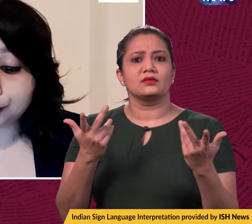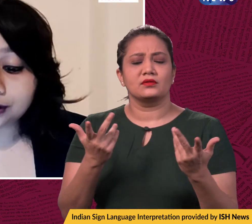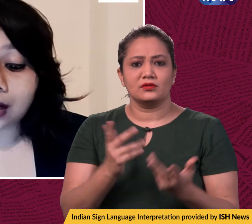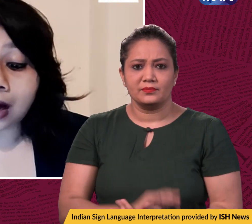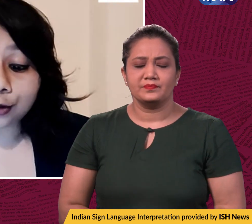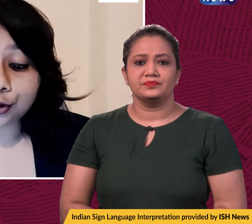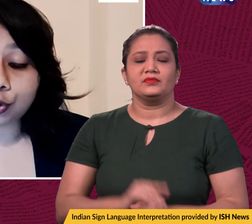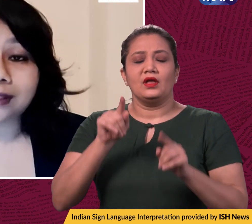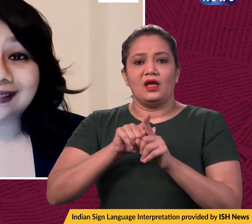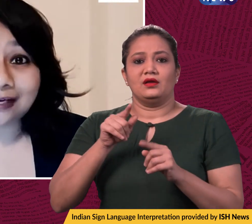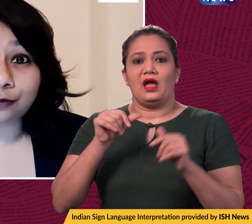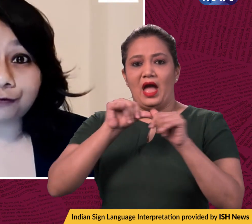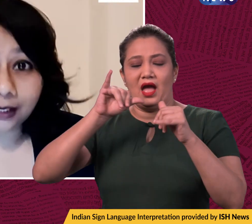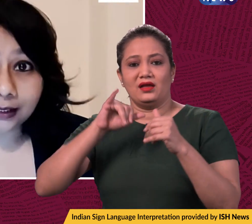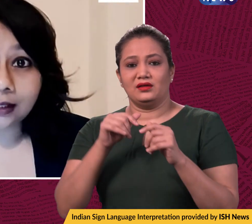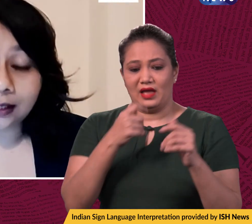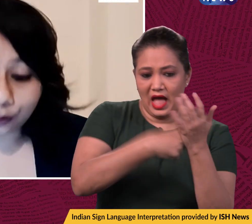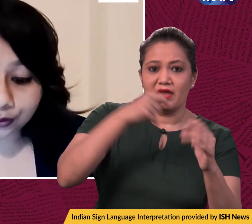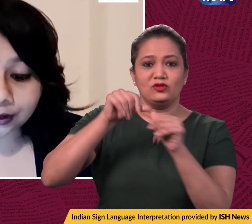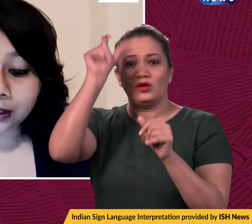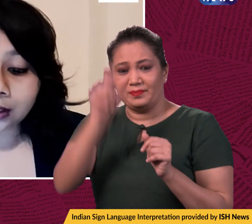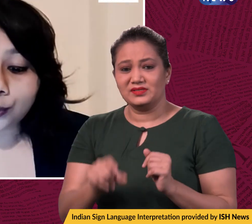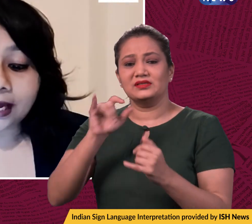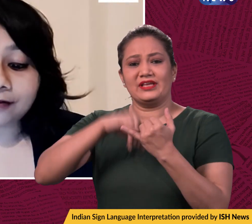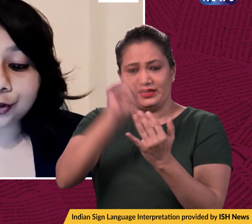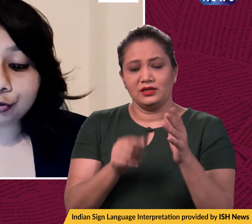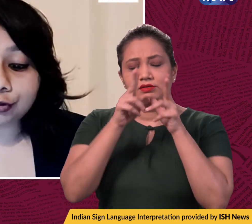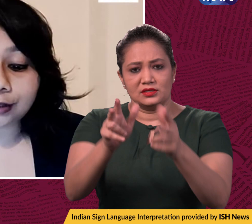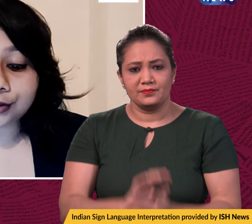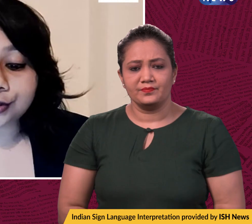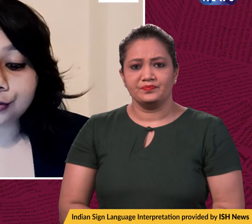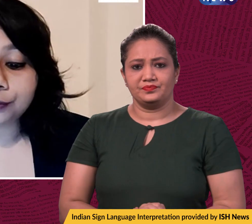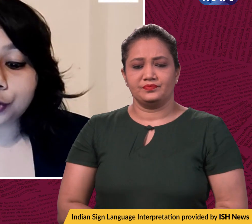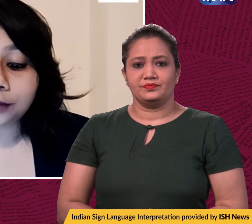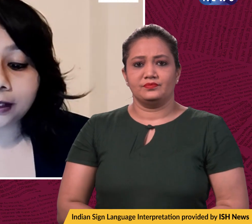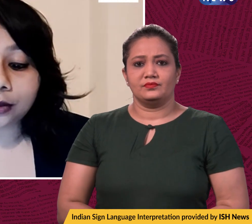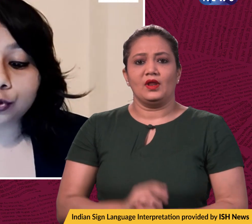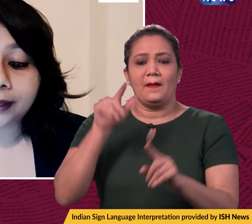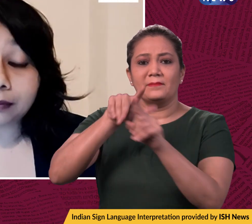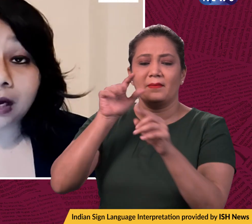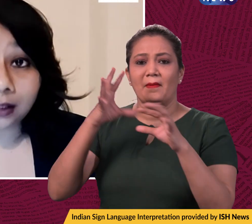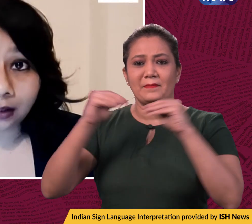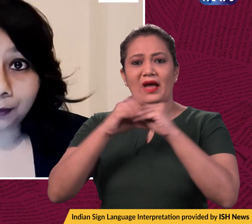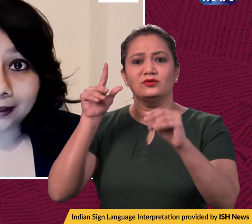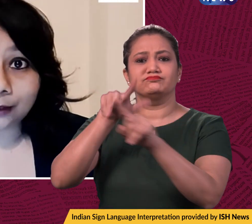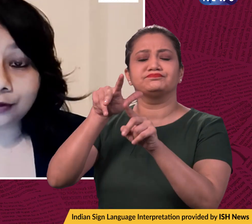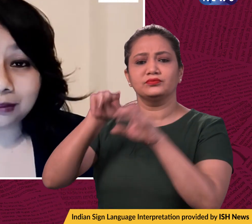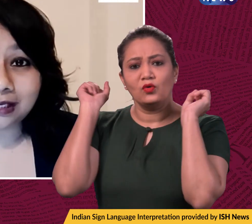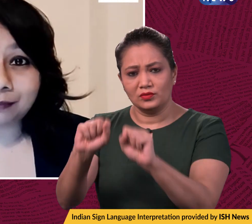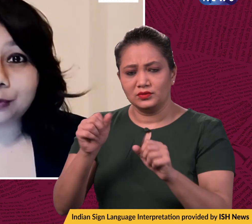Minister R. Ashok has said on Friday, and I quote, We have issued directions to the Bruhad Pengaluru Mahanagra Paliki or the BBMB,